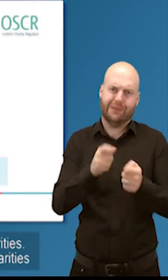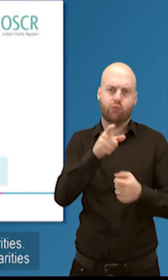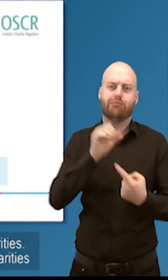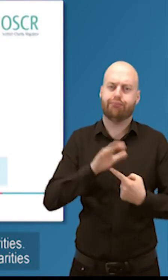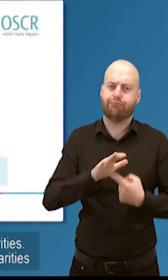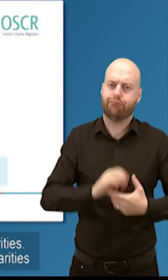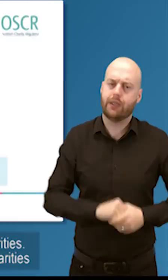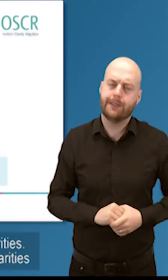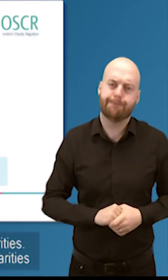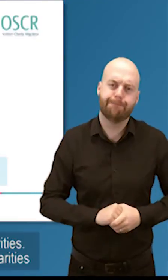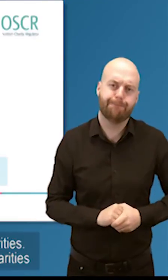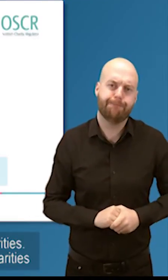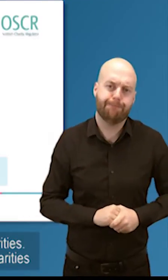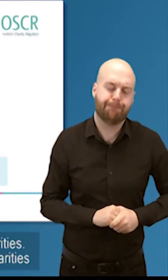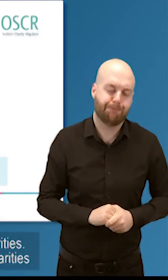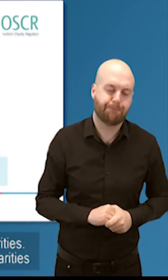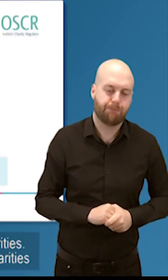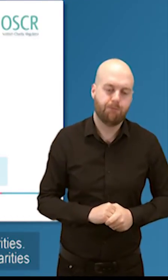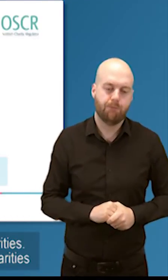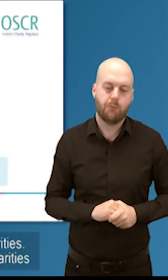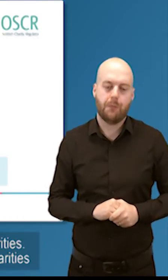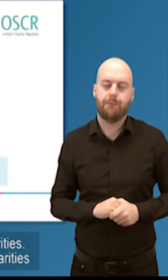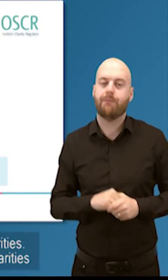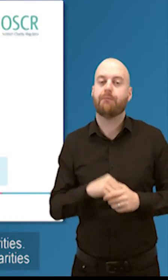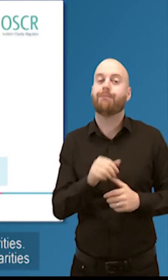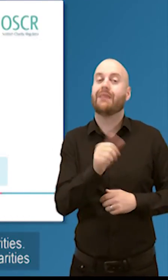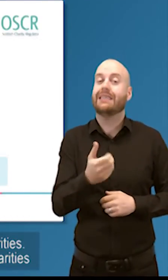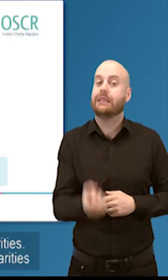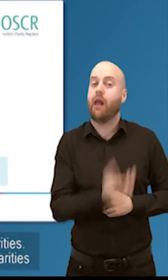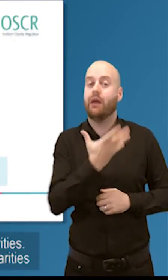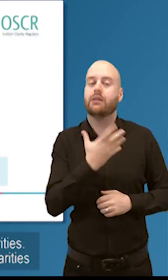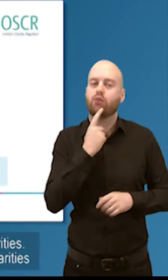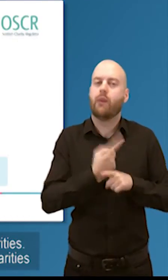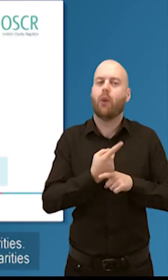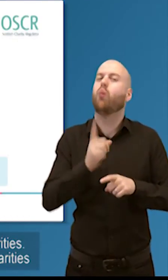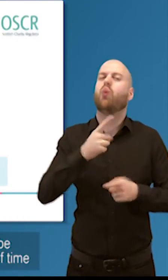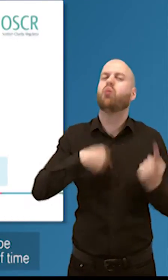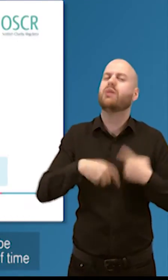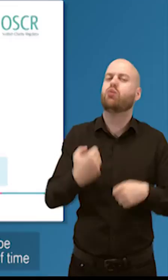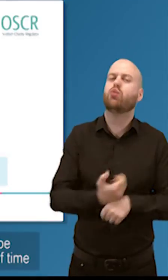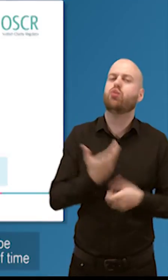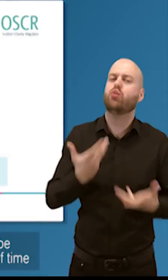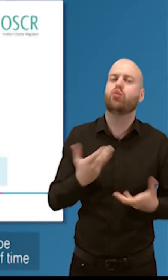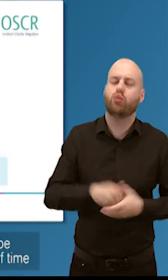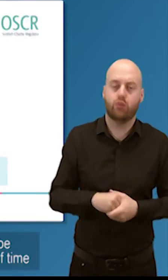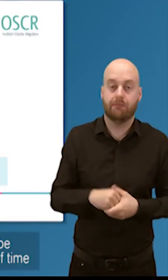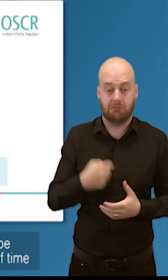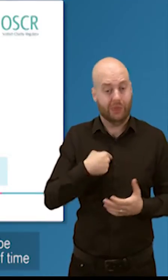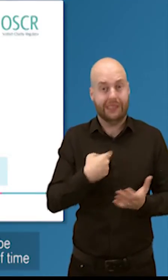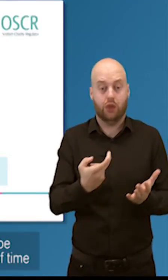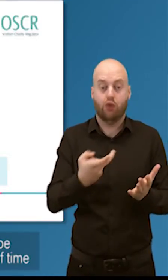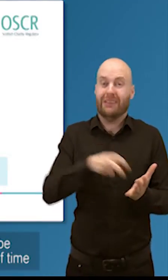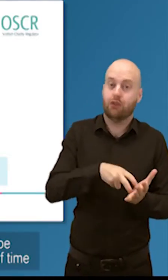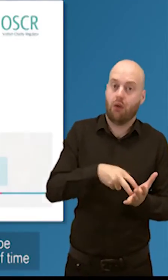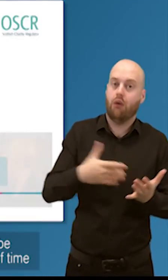We register new charities and again what's interesting there is the number of charities that we have on our